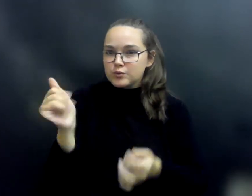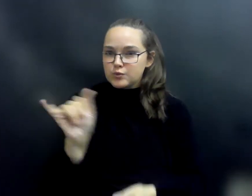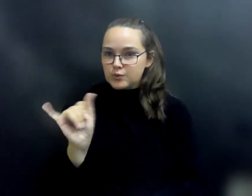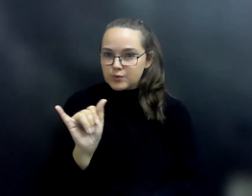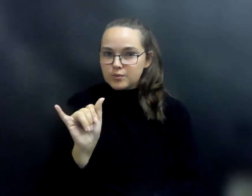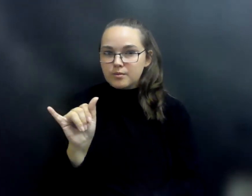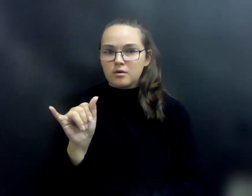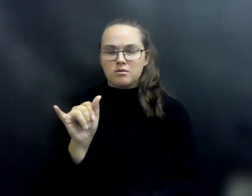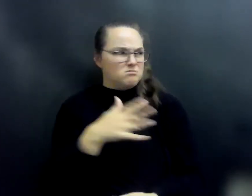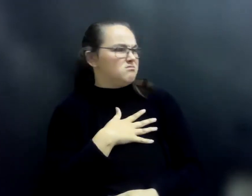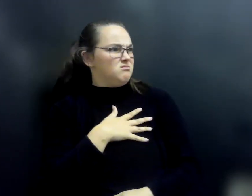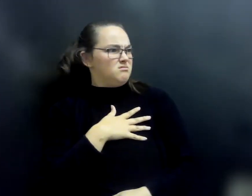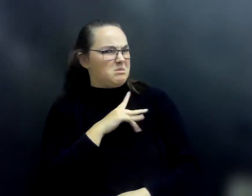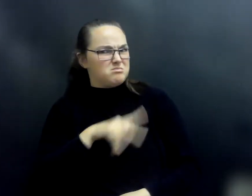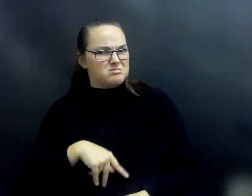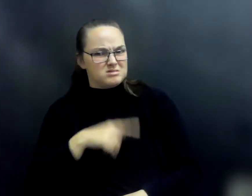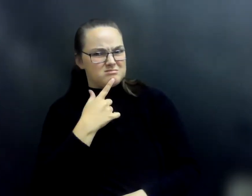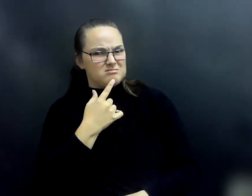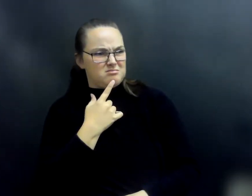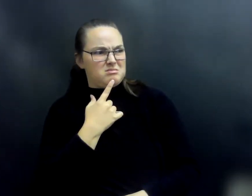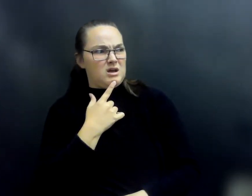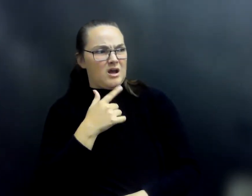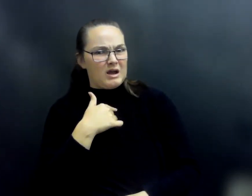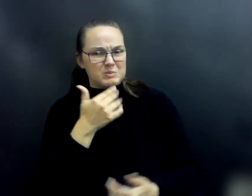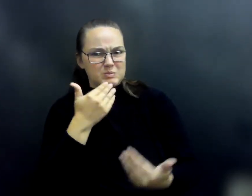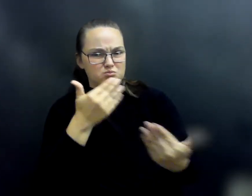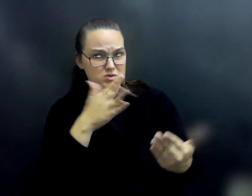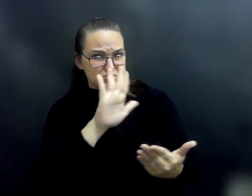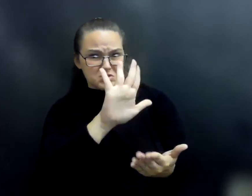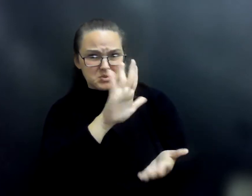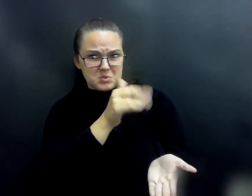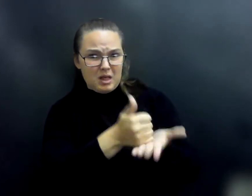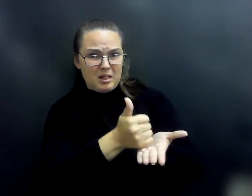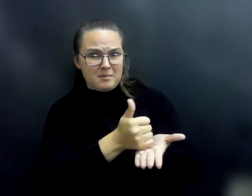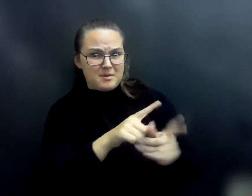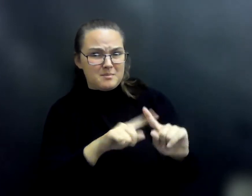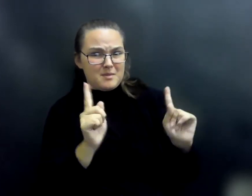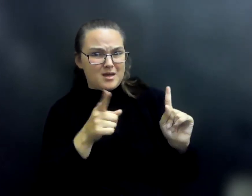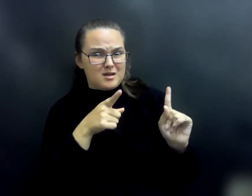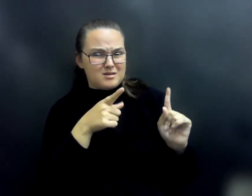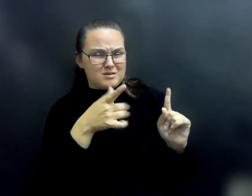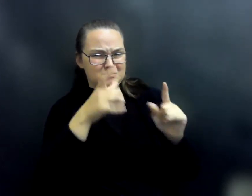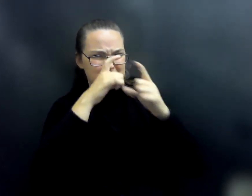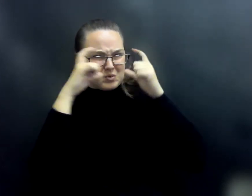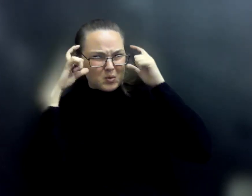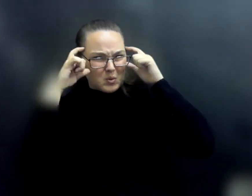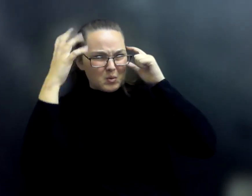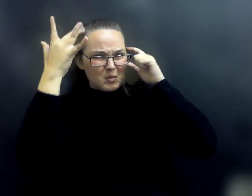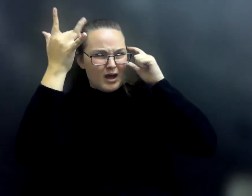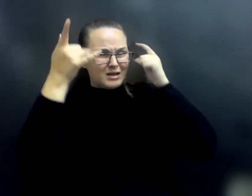Startled, the prince answered, I would appreciate your help. But why do you cover your eyes so that you cannot see?